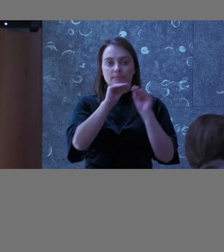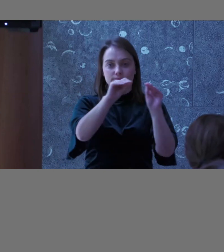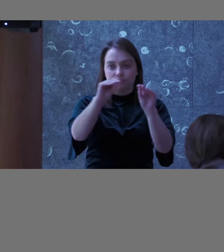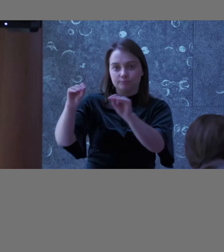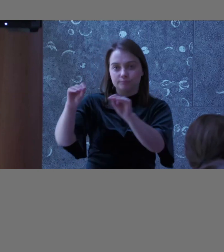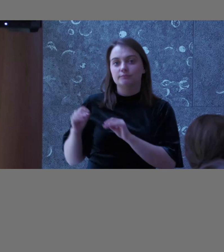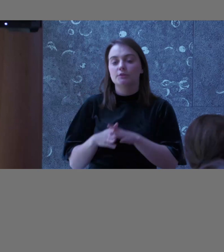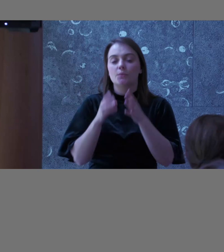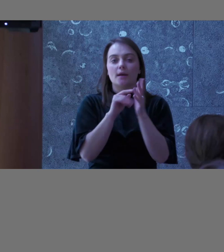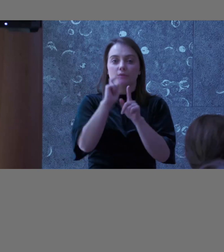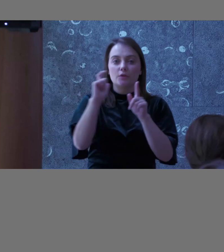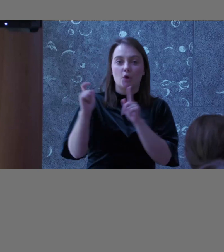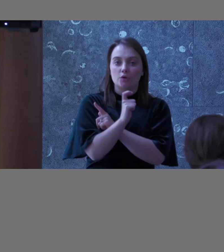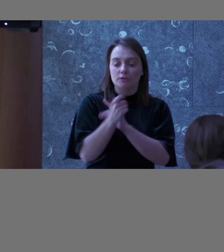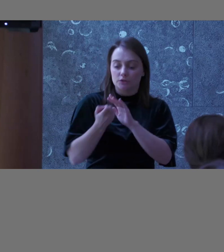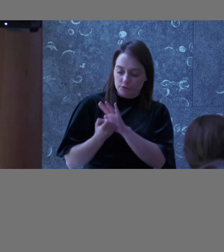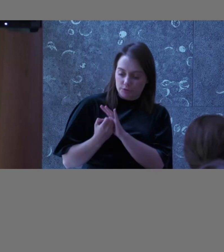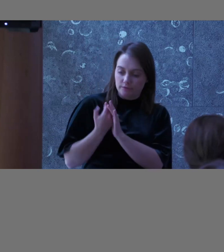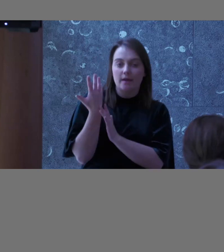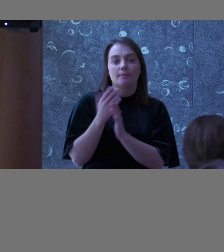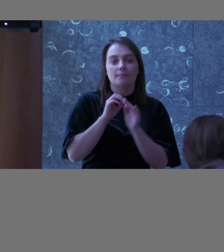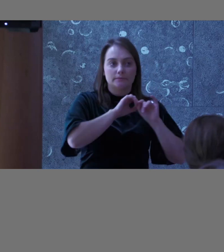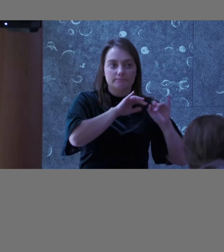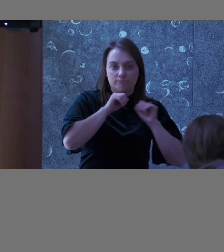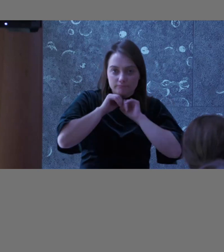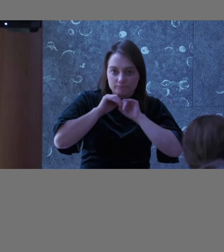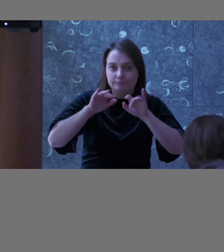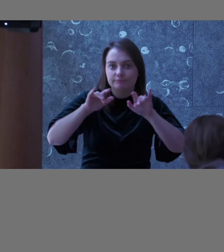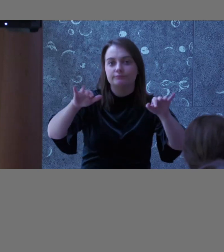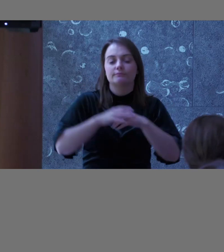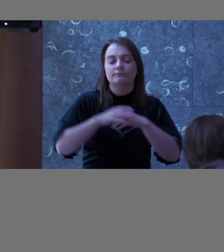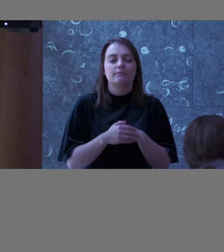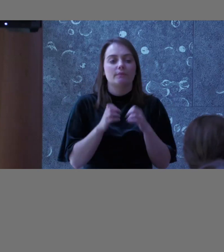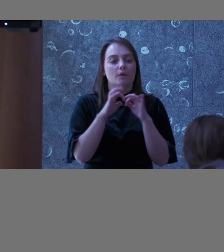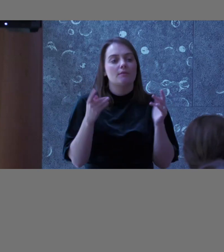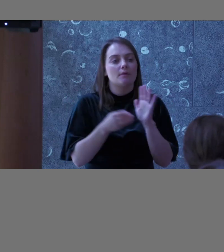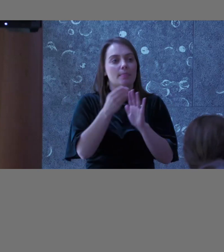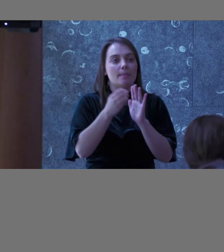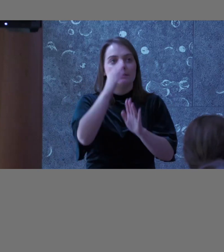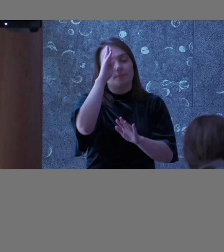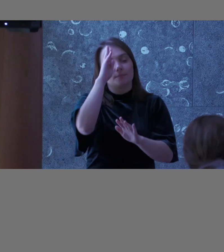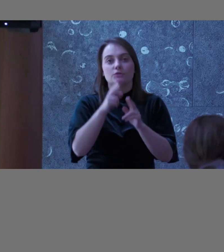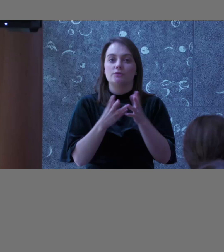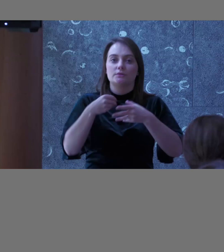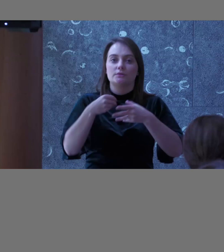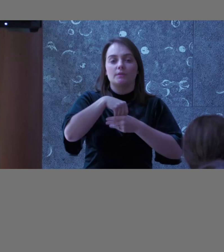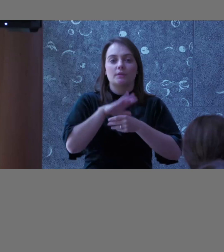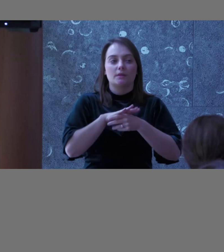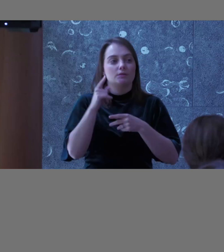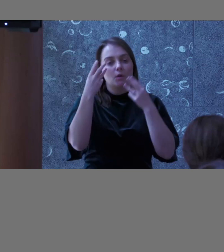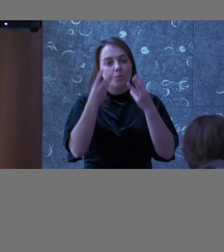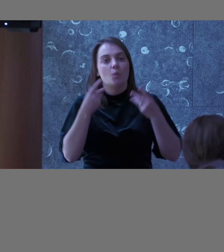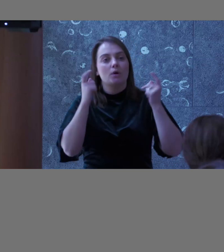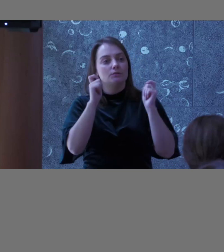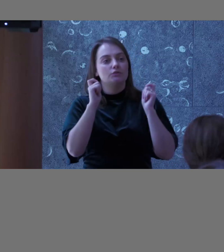passes through, and we found that by doing that and even building that into your onboarding process, we've done things where we're looking to